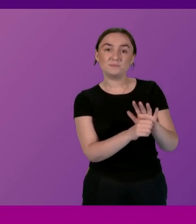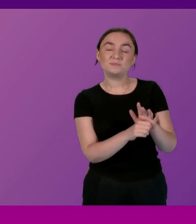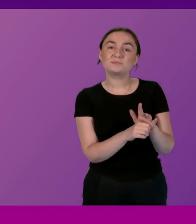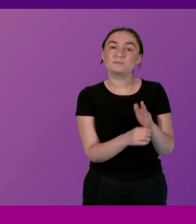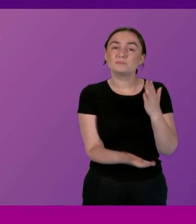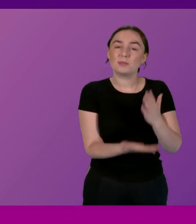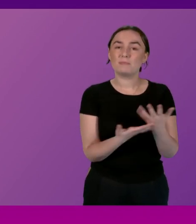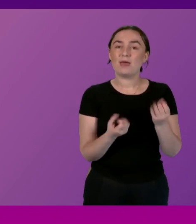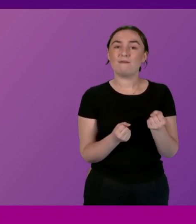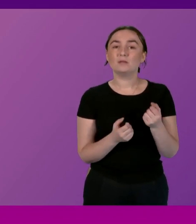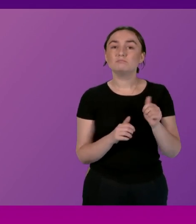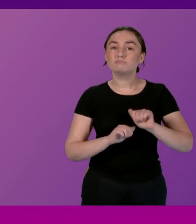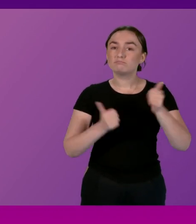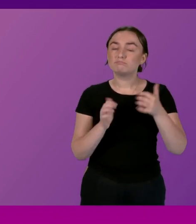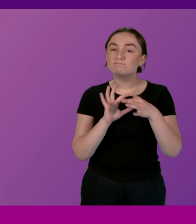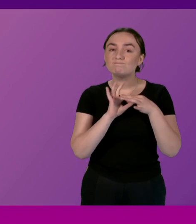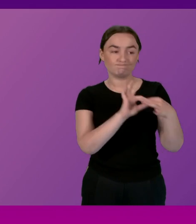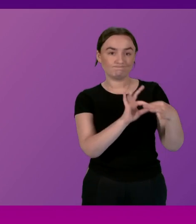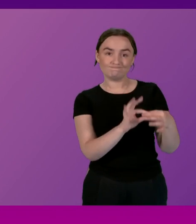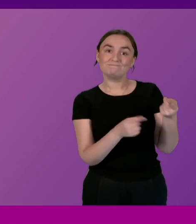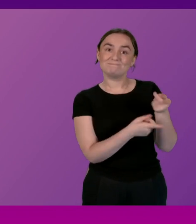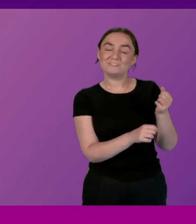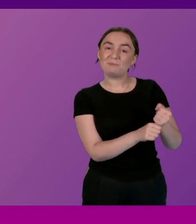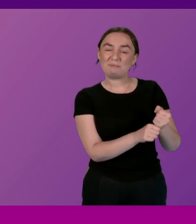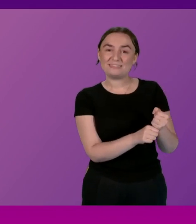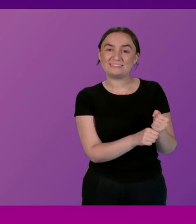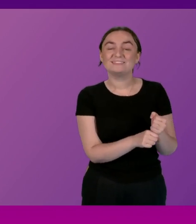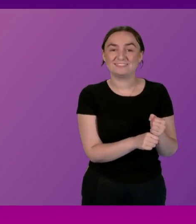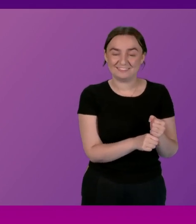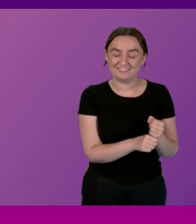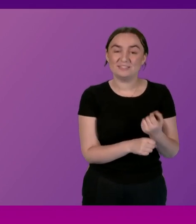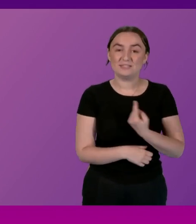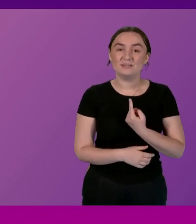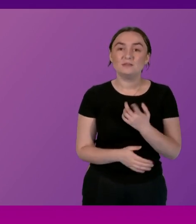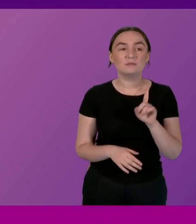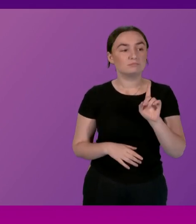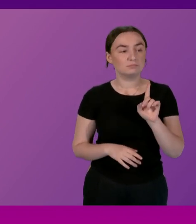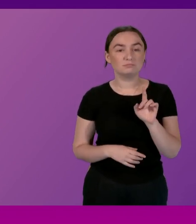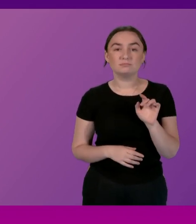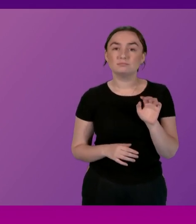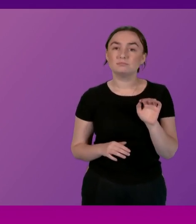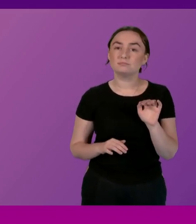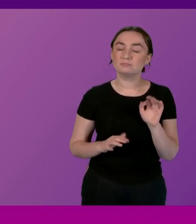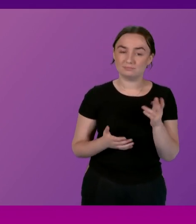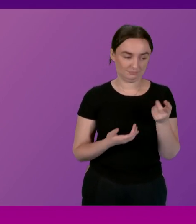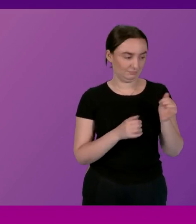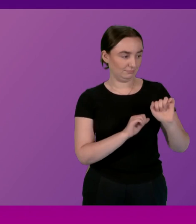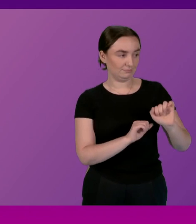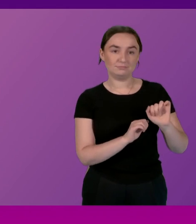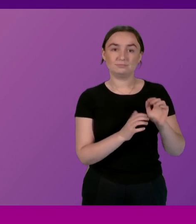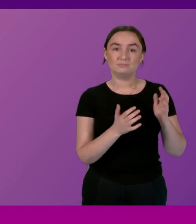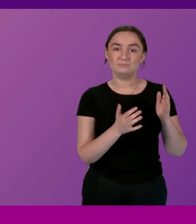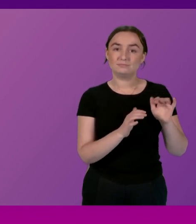and constructive relationships with the Welsh government but the fact that they've I think put every health board